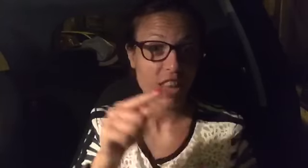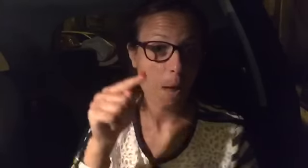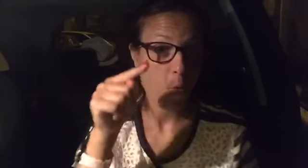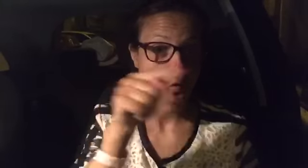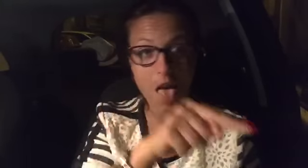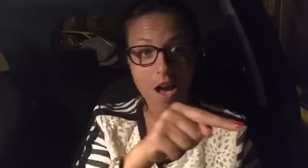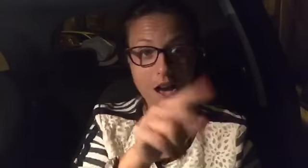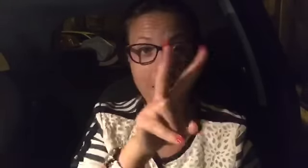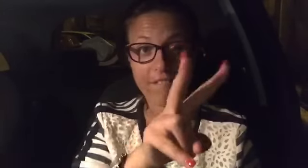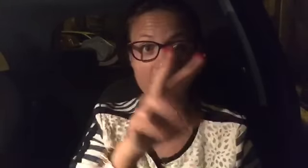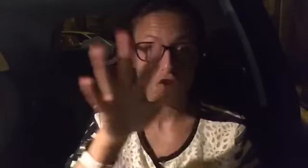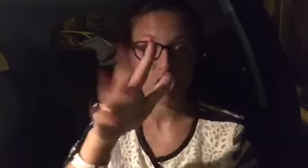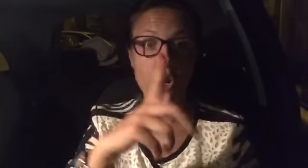I don't like it.